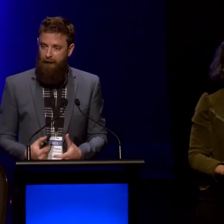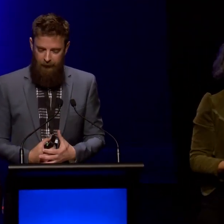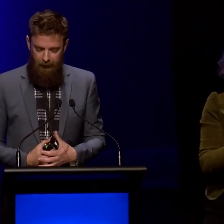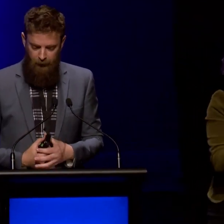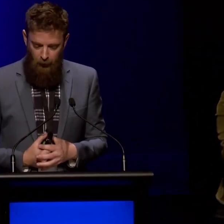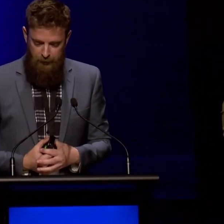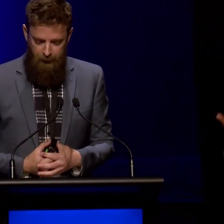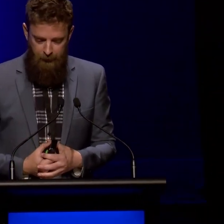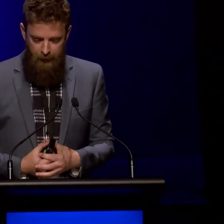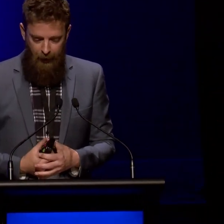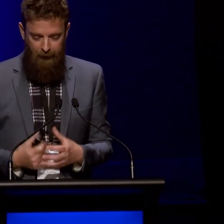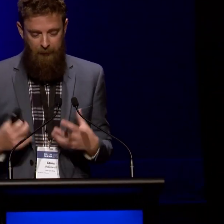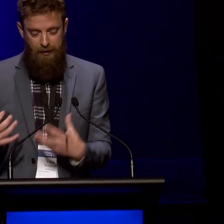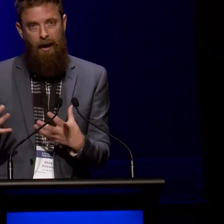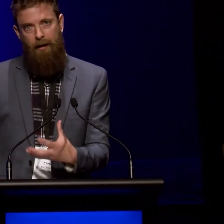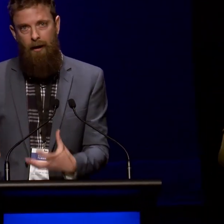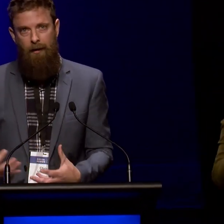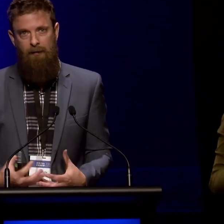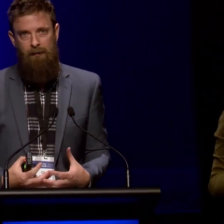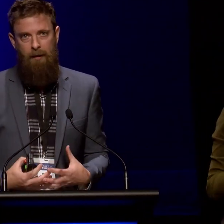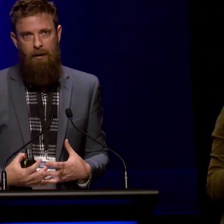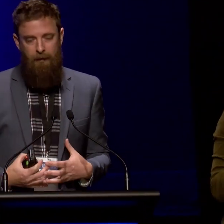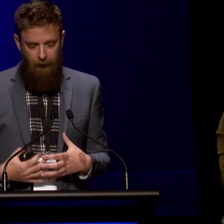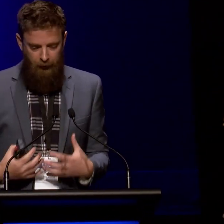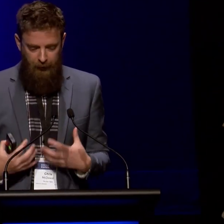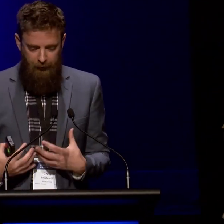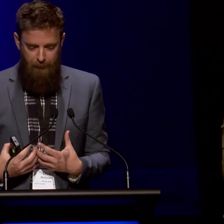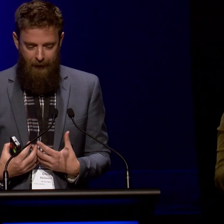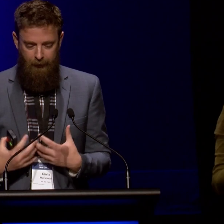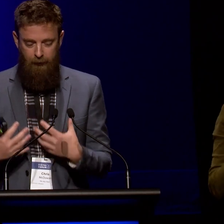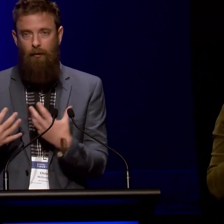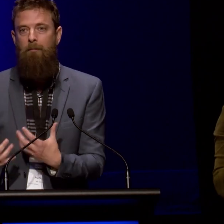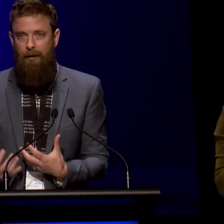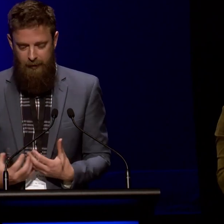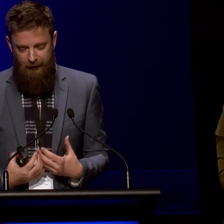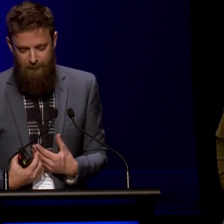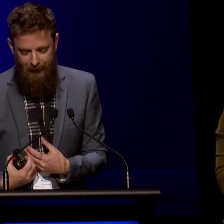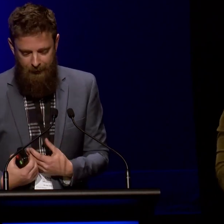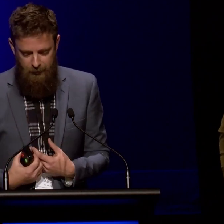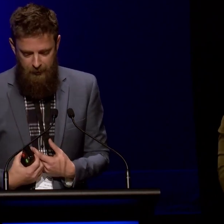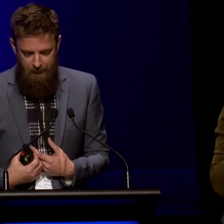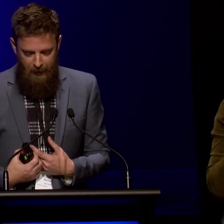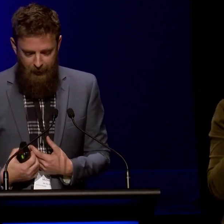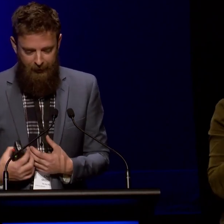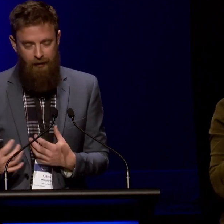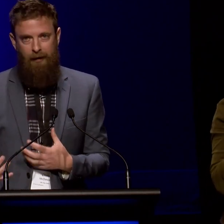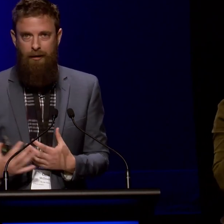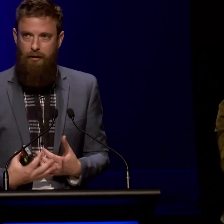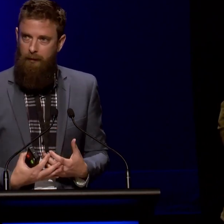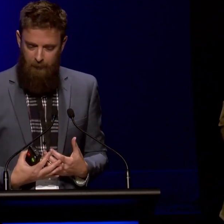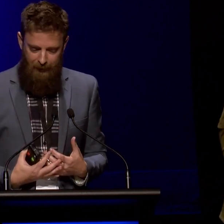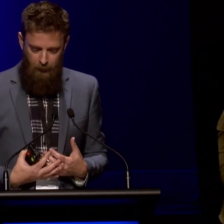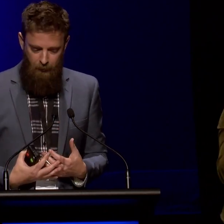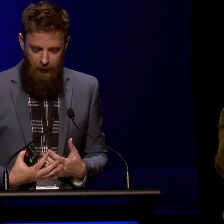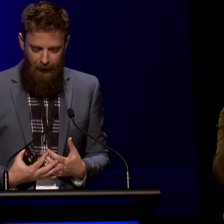widespread internet adoption are like miniature archives. The creators pack in so much to each page, and occasionally